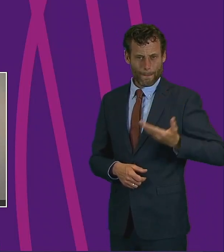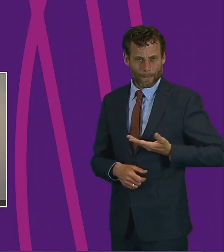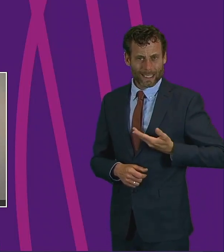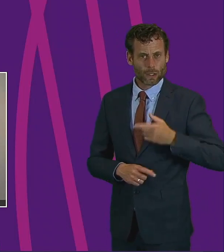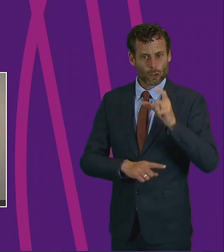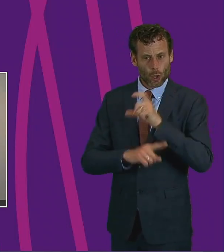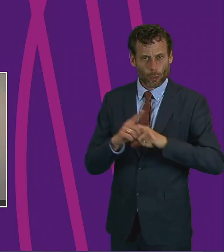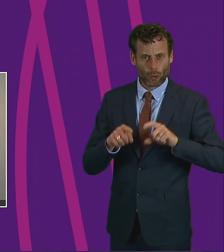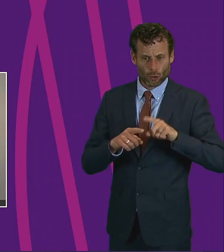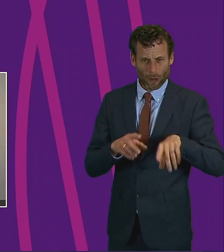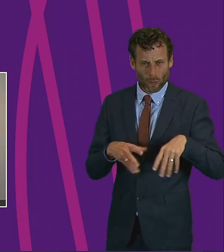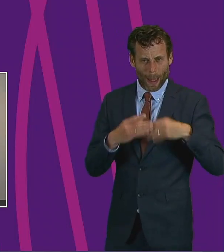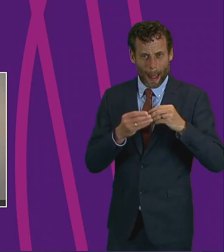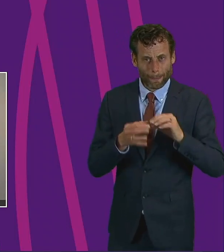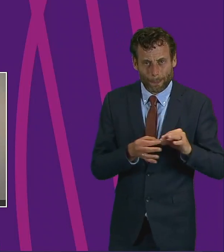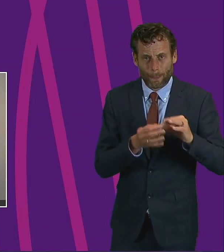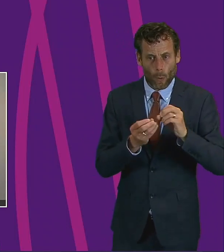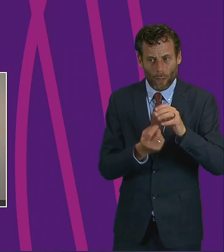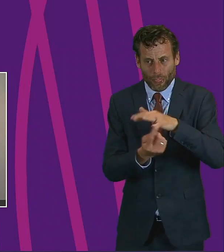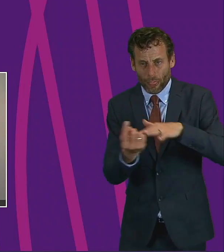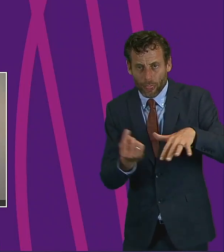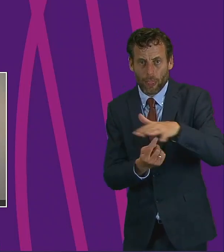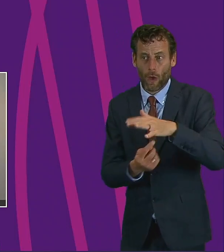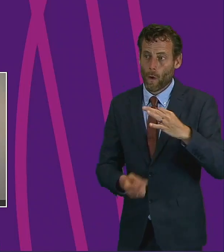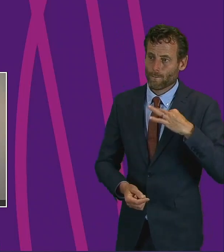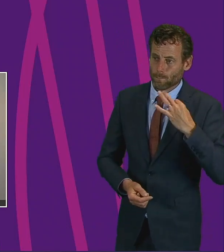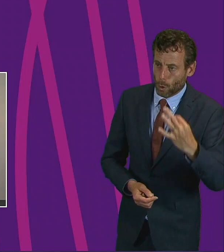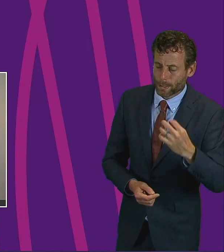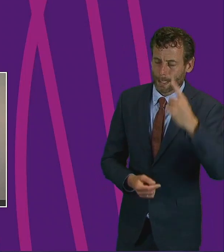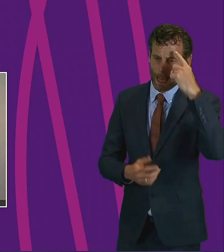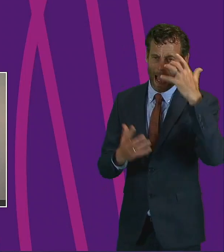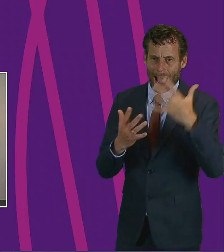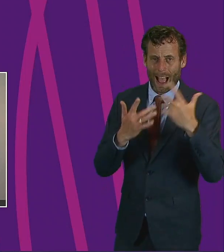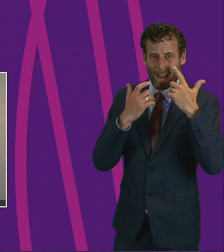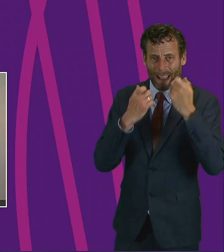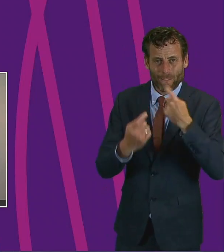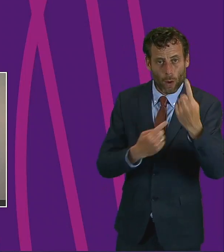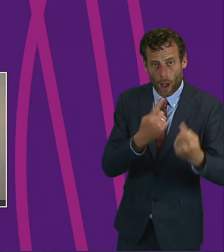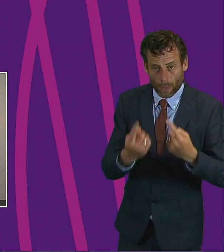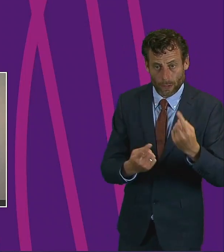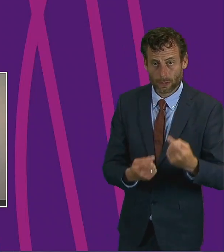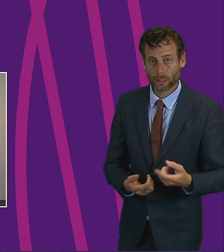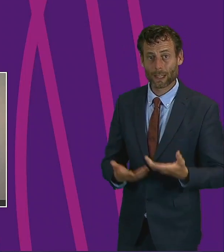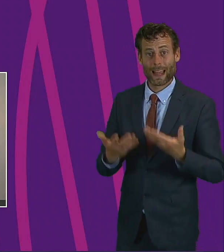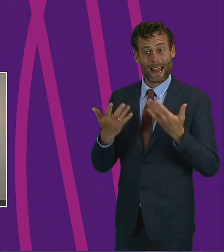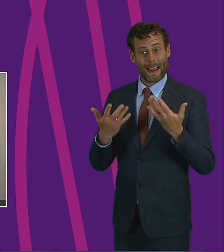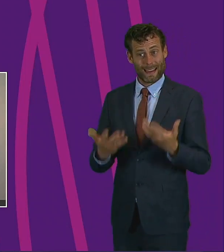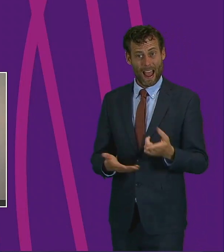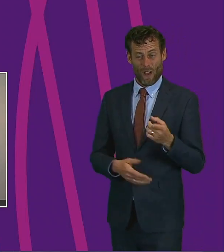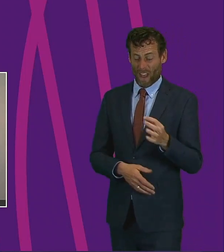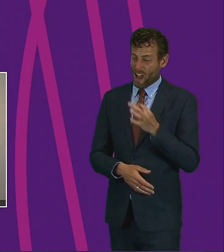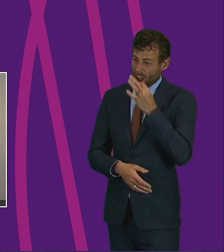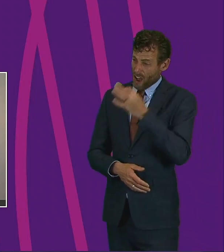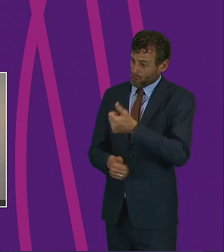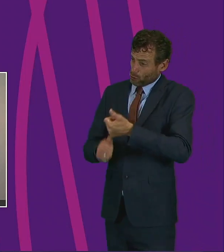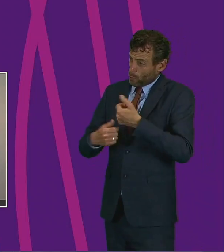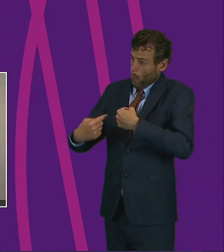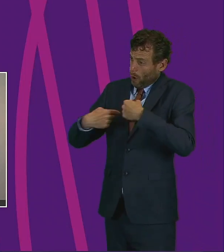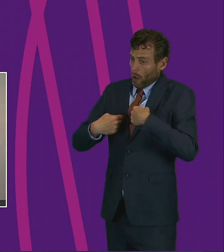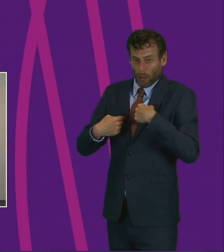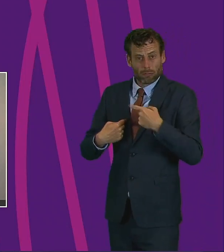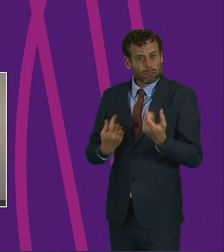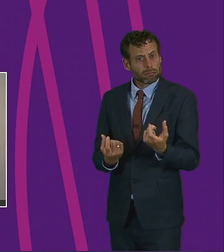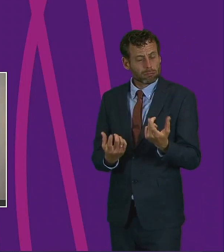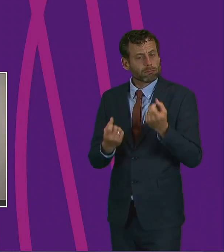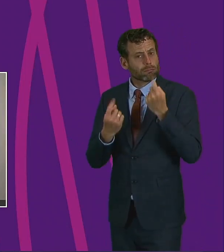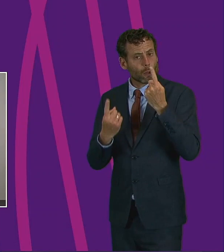where they can, volunteering and caring for others where they can, and now making reasonable asks. Can the Scottish Government please